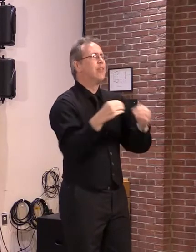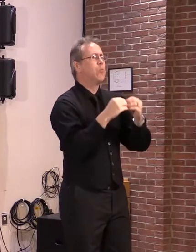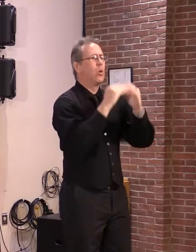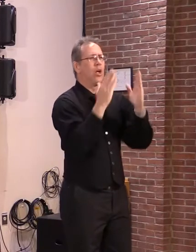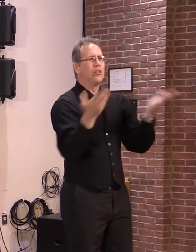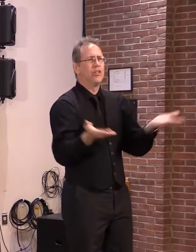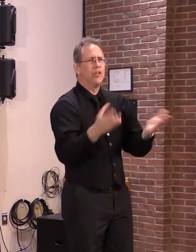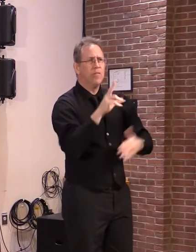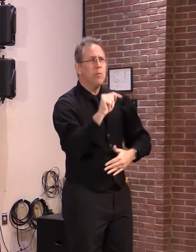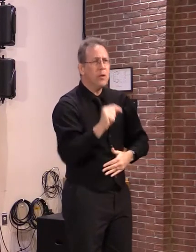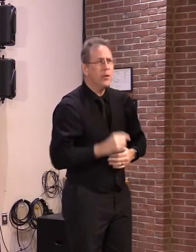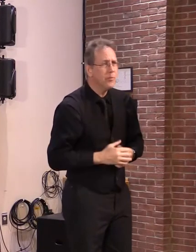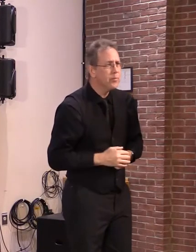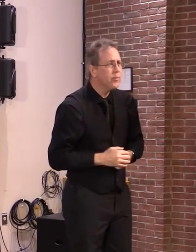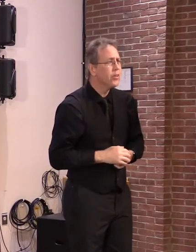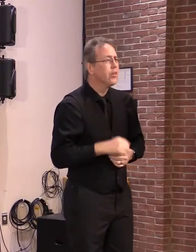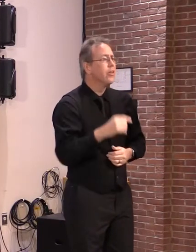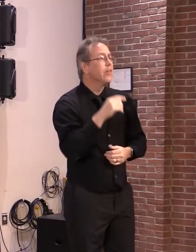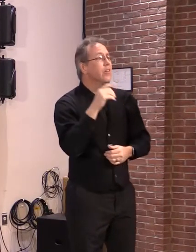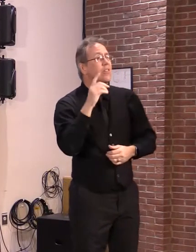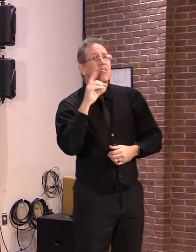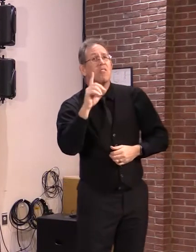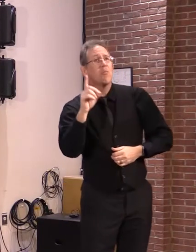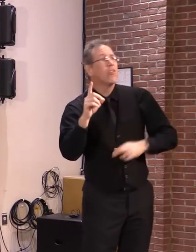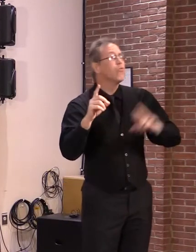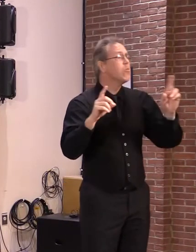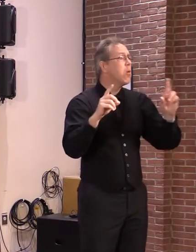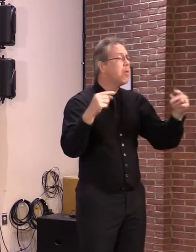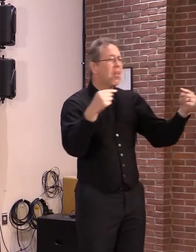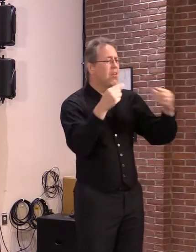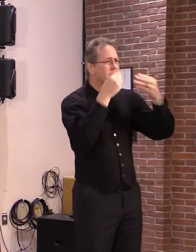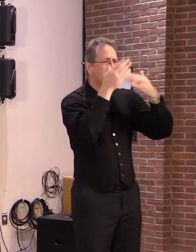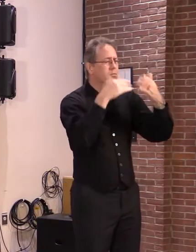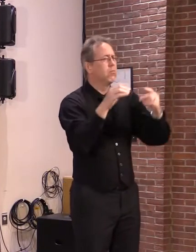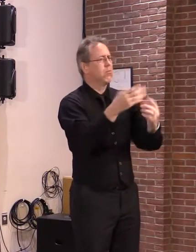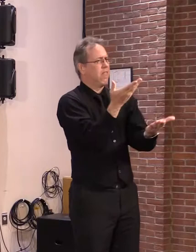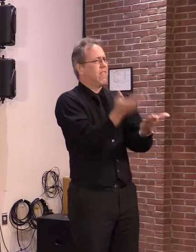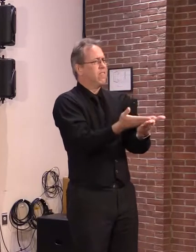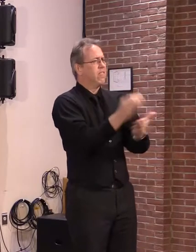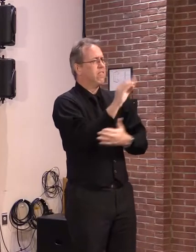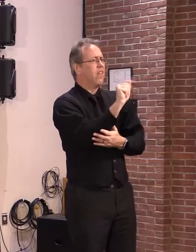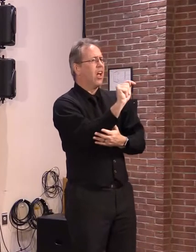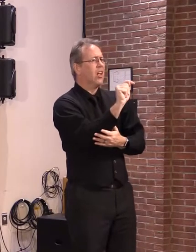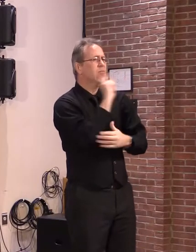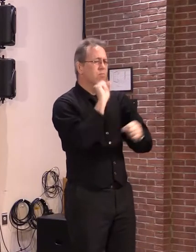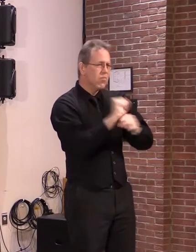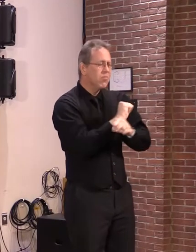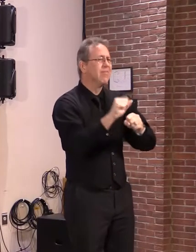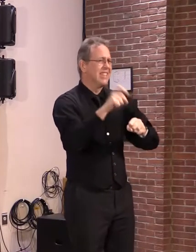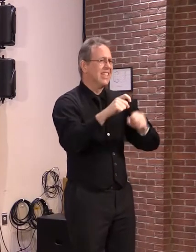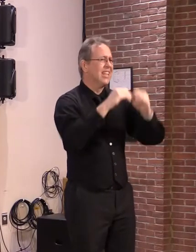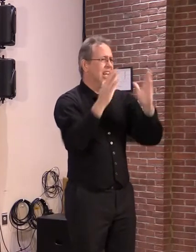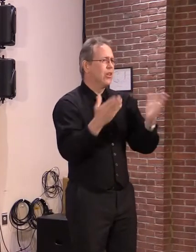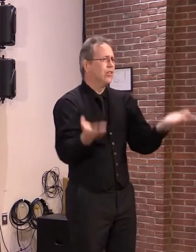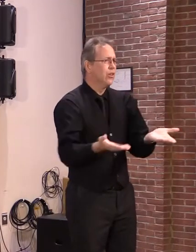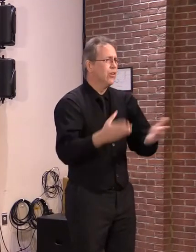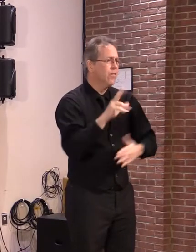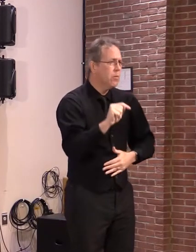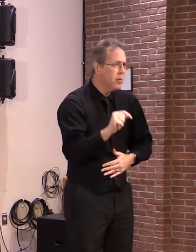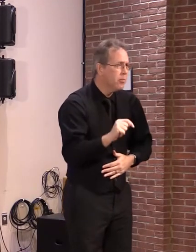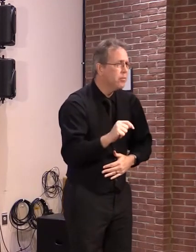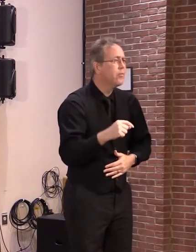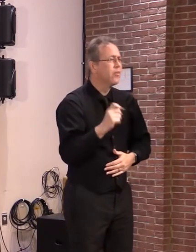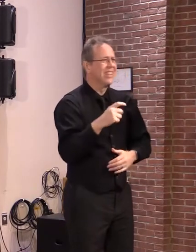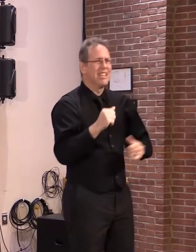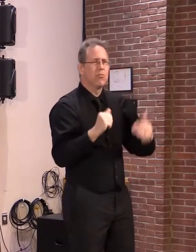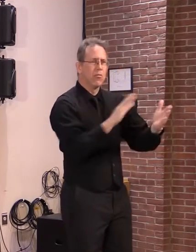It's a fact. And the mayor has been a leading proponent of addressing this crisis for years. I'll now turn it over to